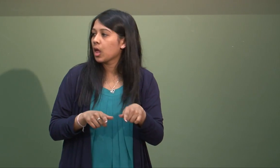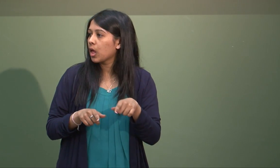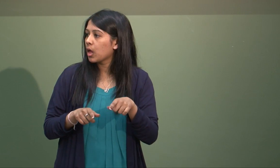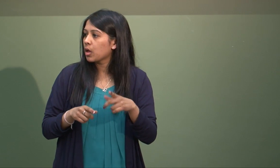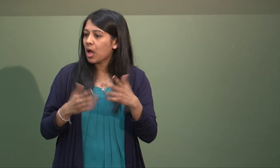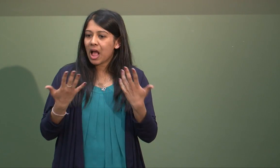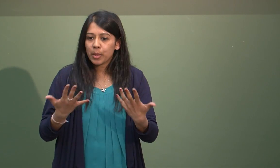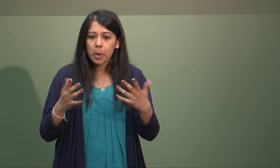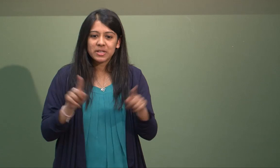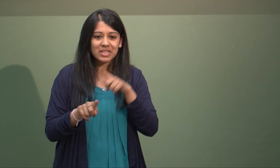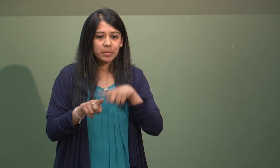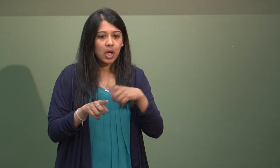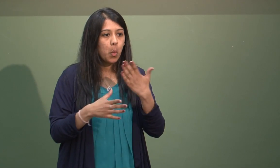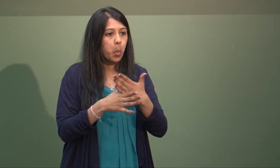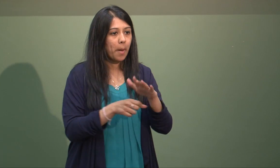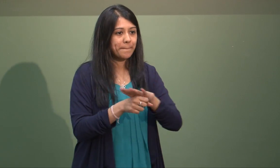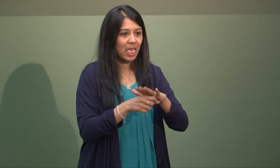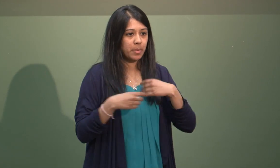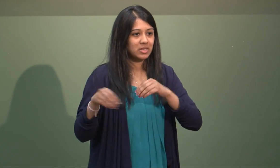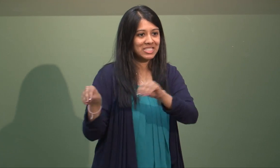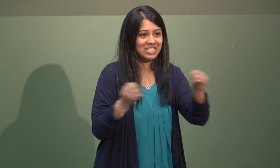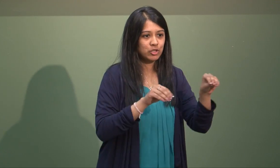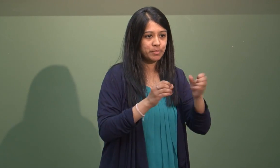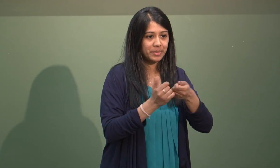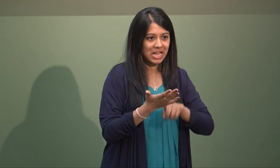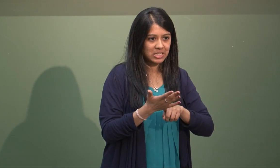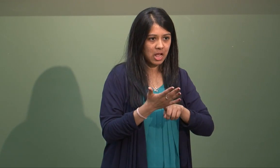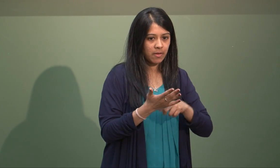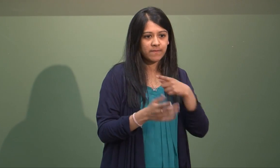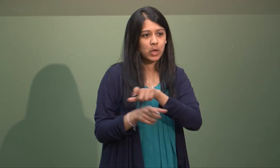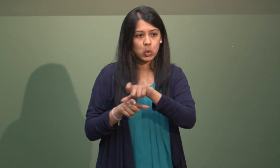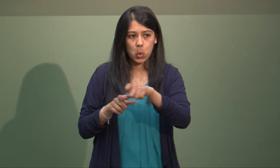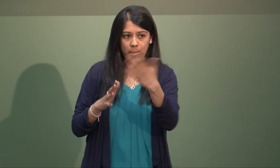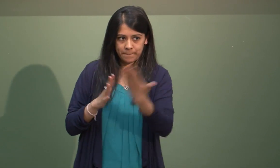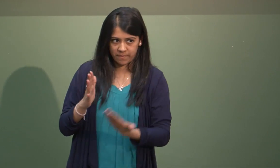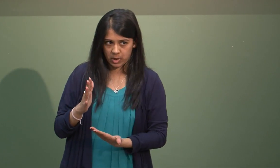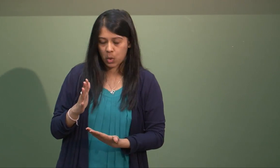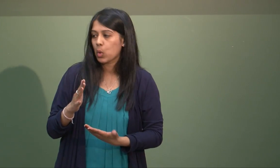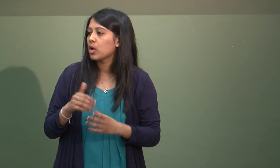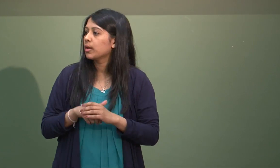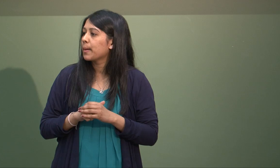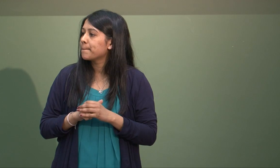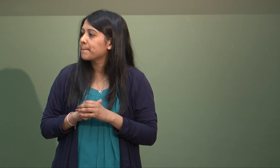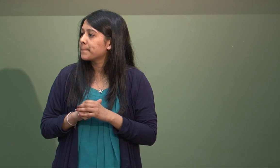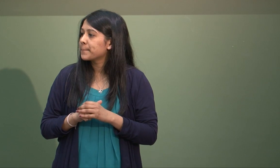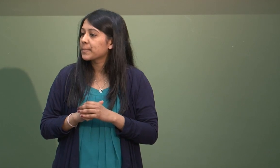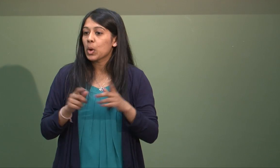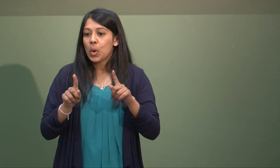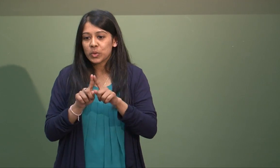course in September. And also a work placement teaching BSL. And I'm doing a portfolio at the